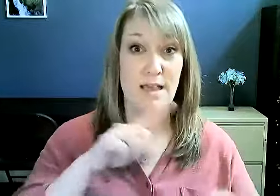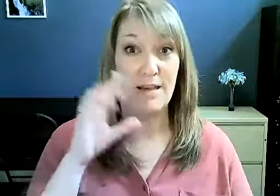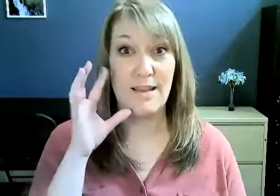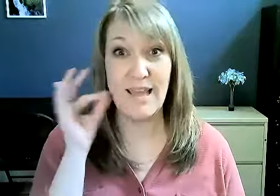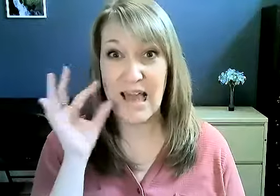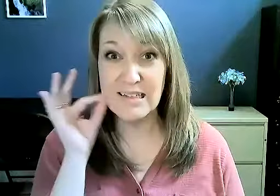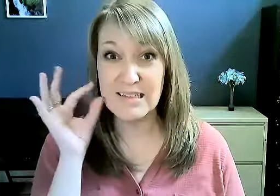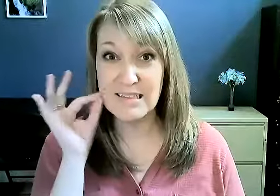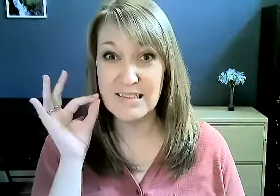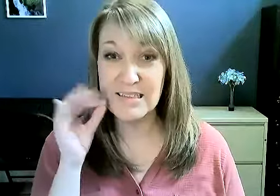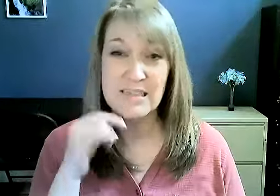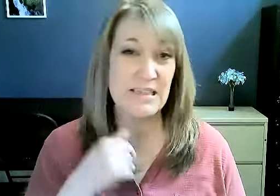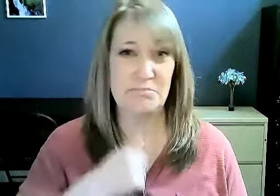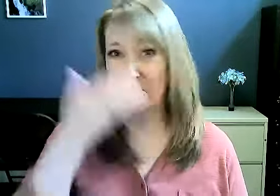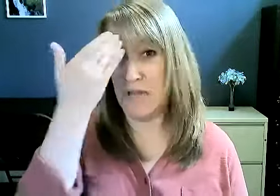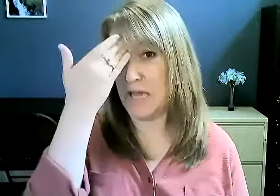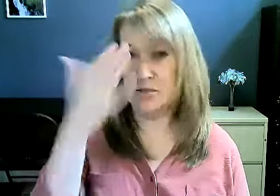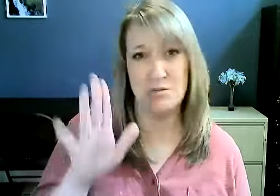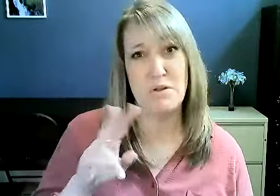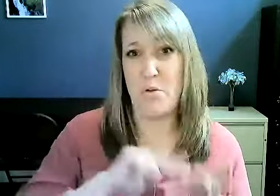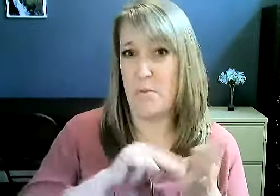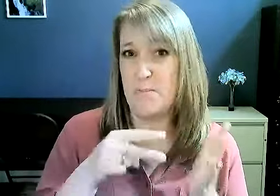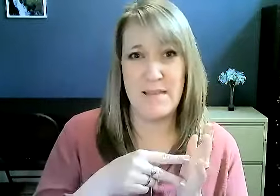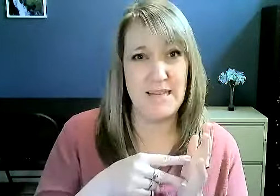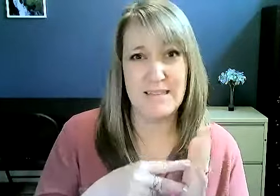sign cat. I don't know means.